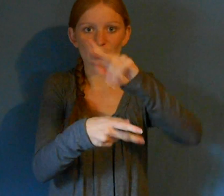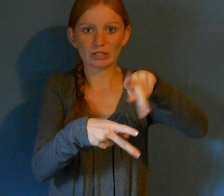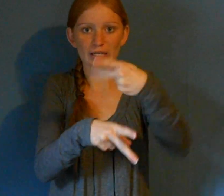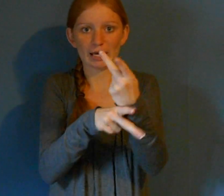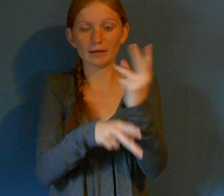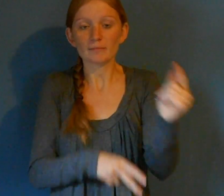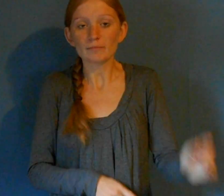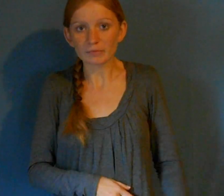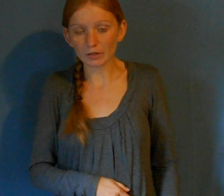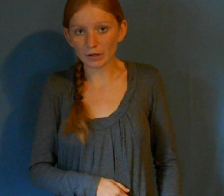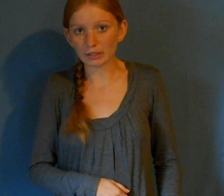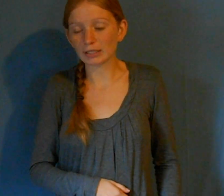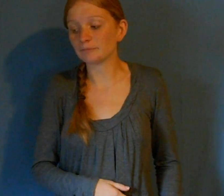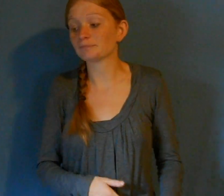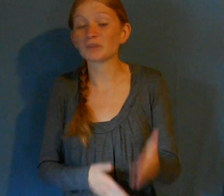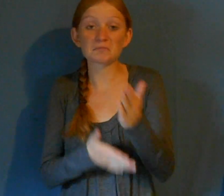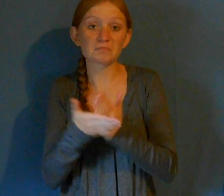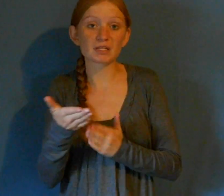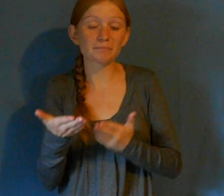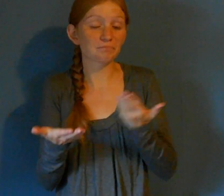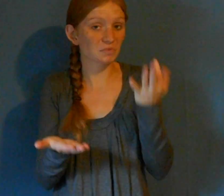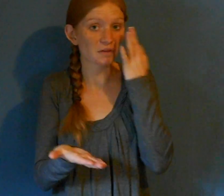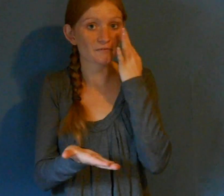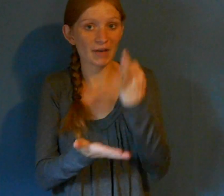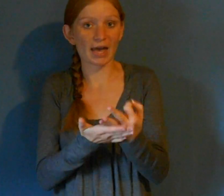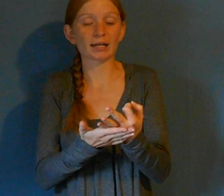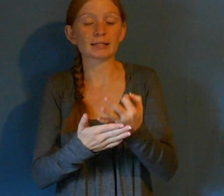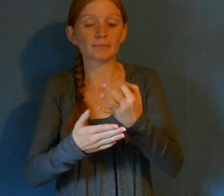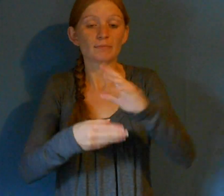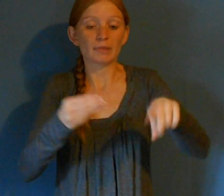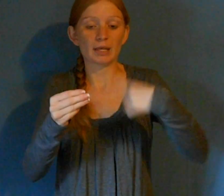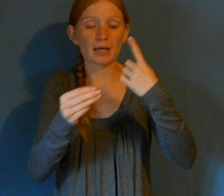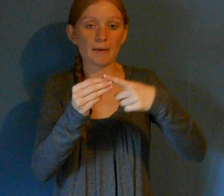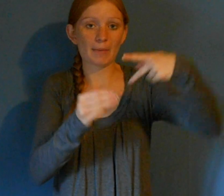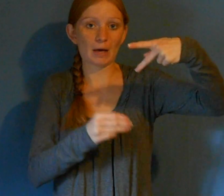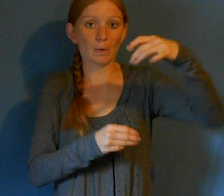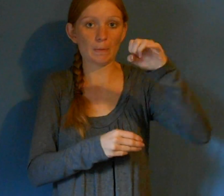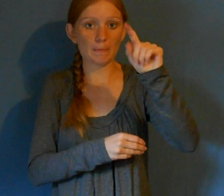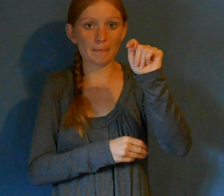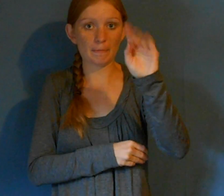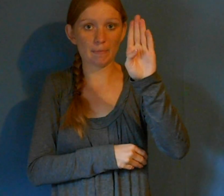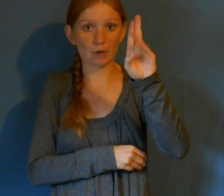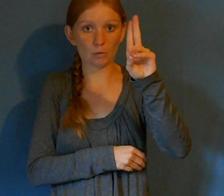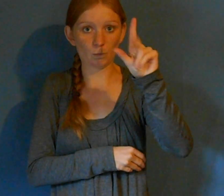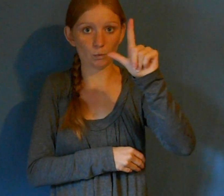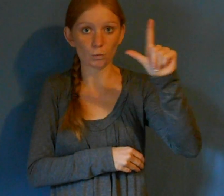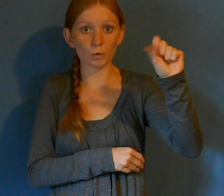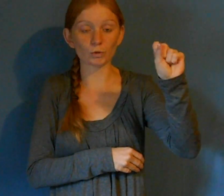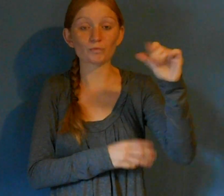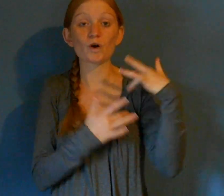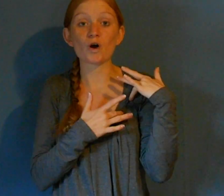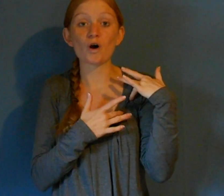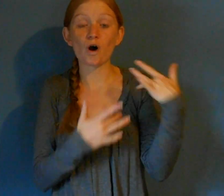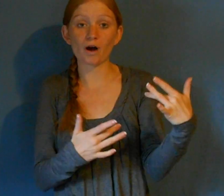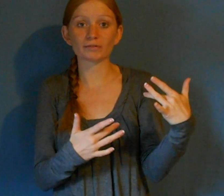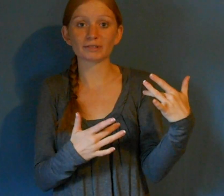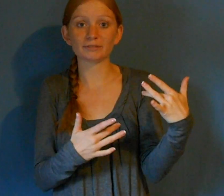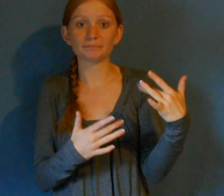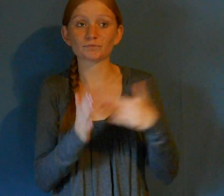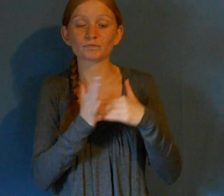share with you. They're commonly used as therapy dogs. They are taken to hospitals a lot with children.